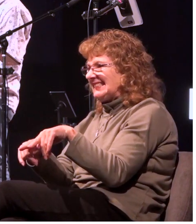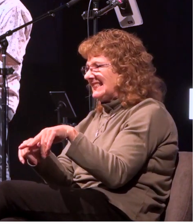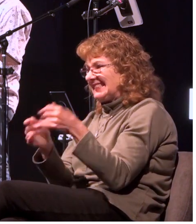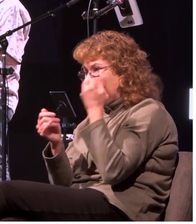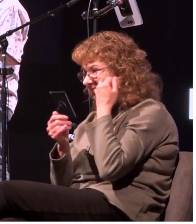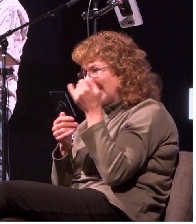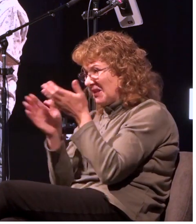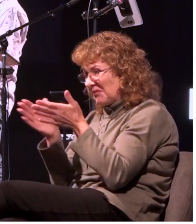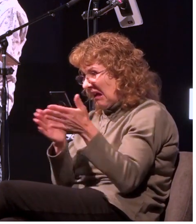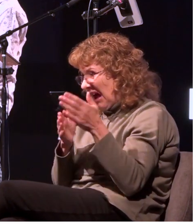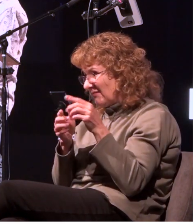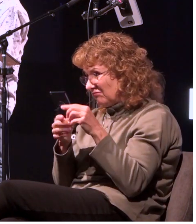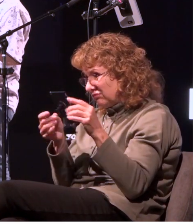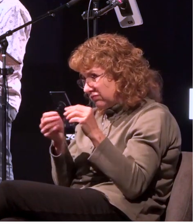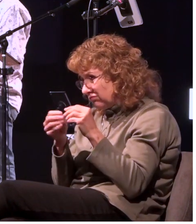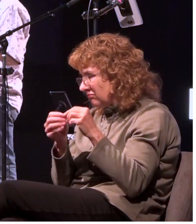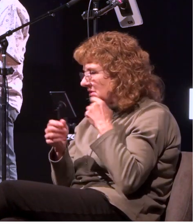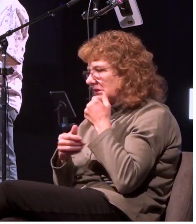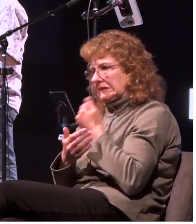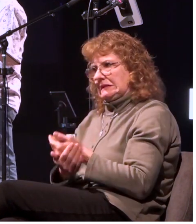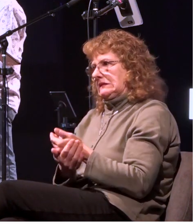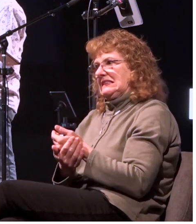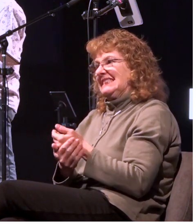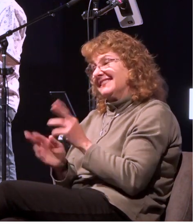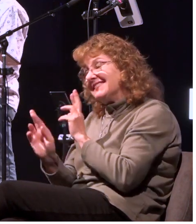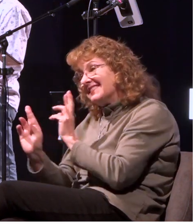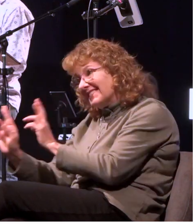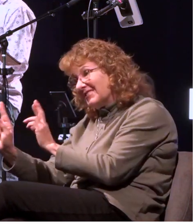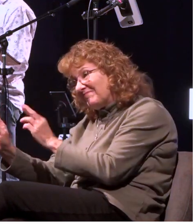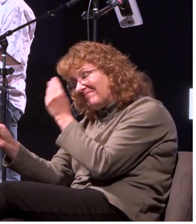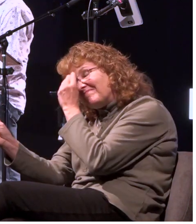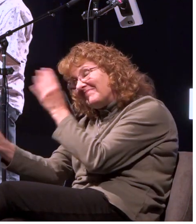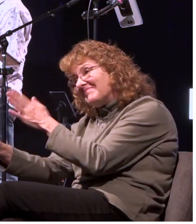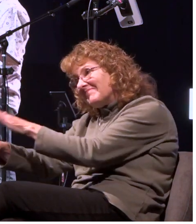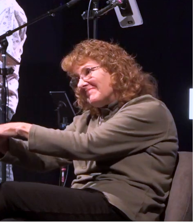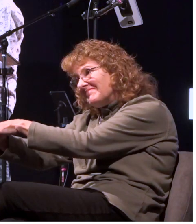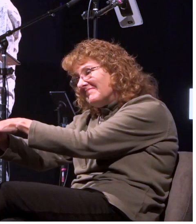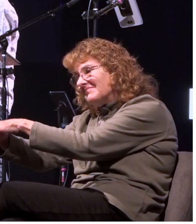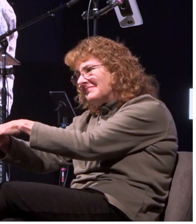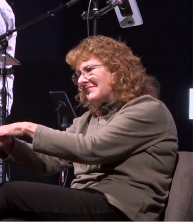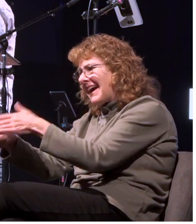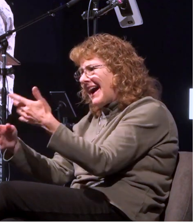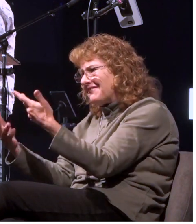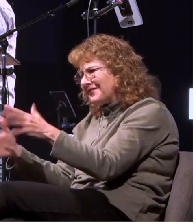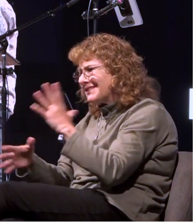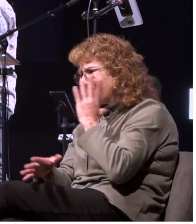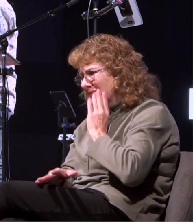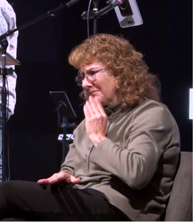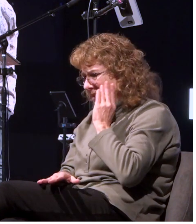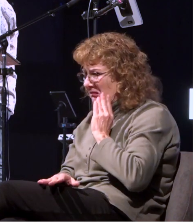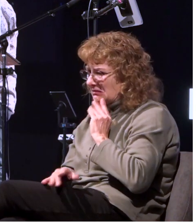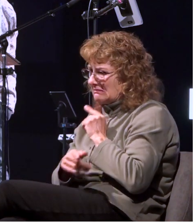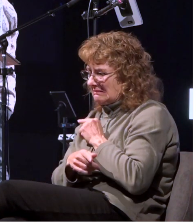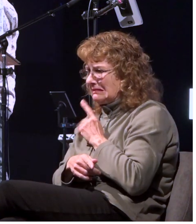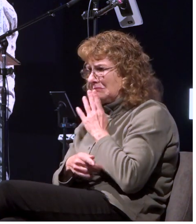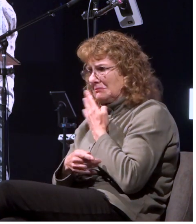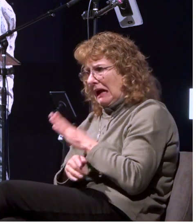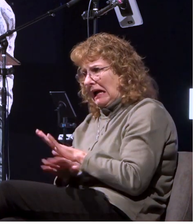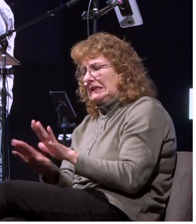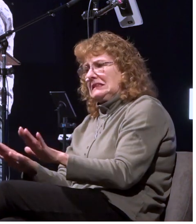i'm gonna very respectfully he's basically saying i've seen this movie before ends really badly you should not do